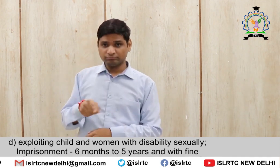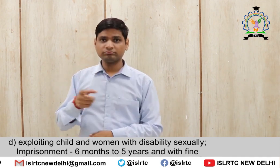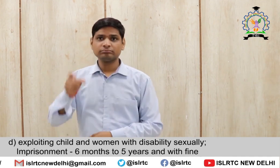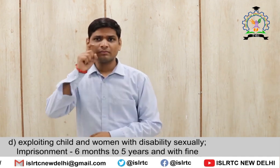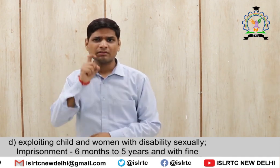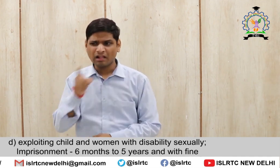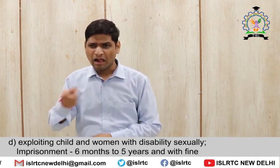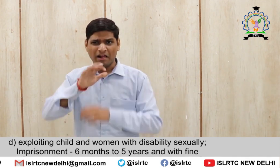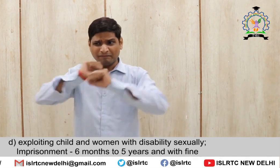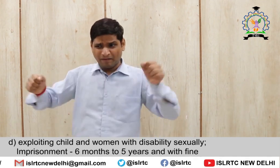sexually